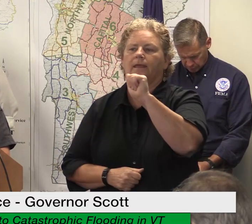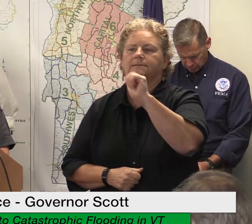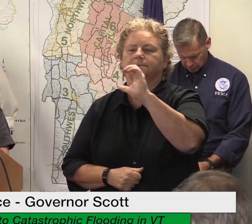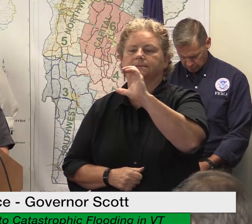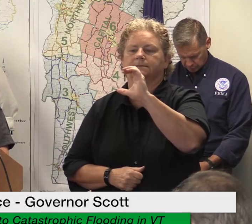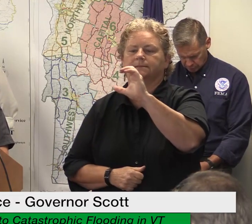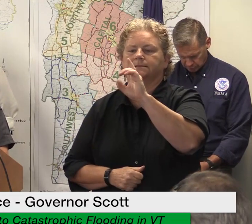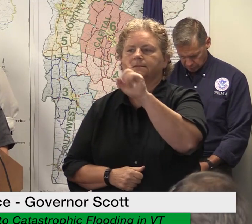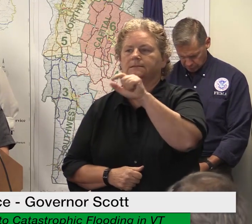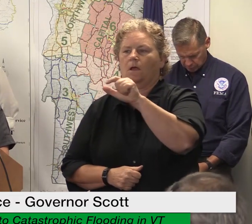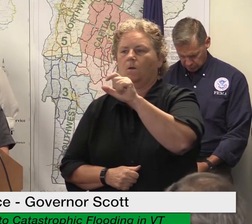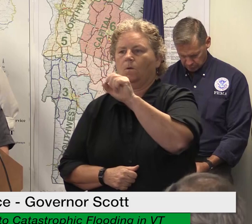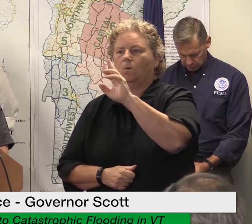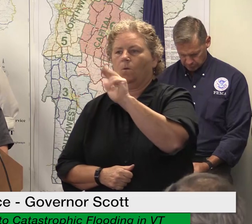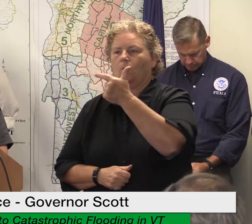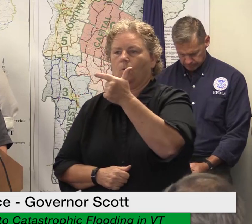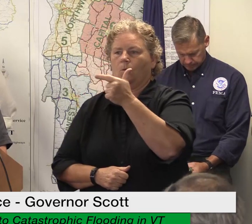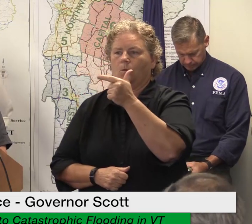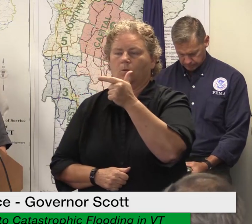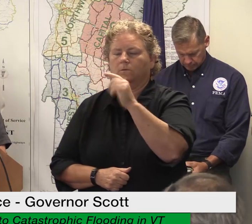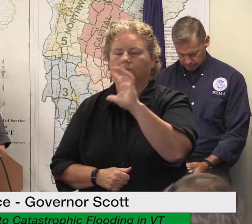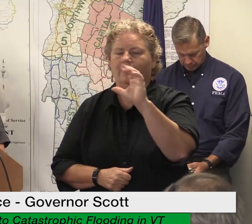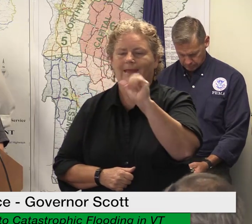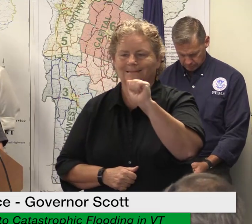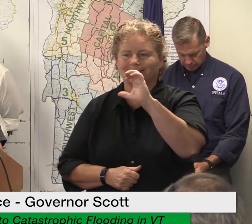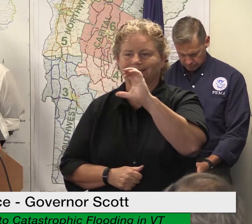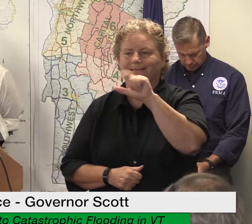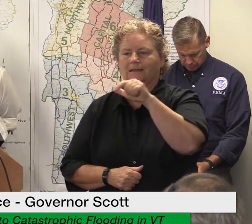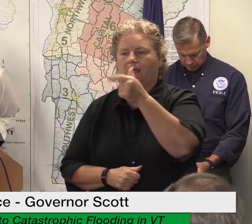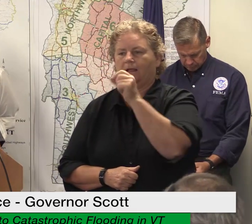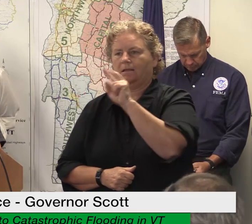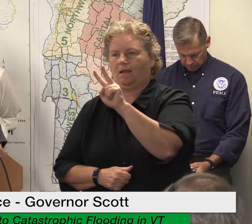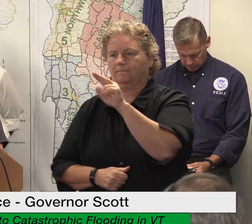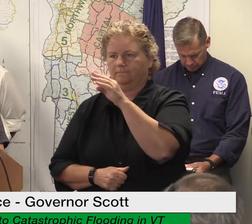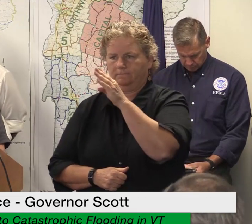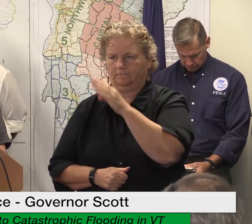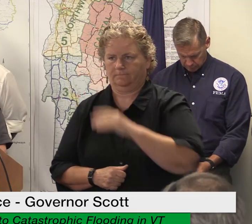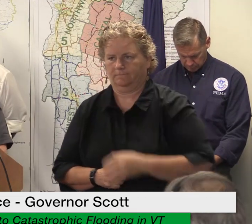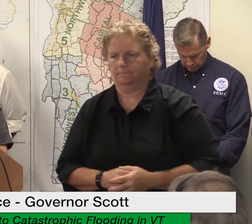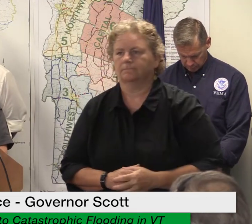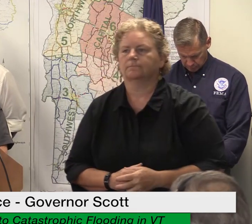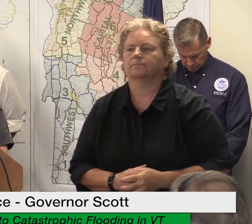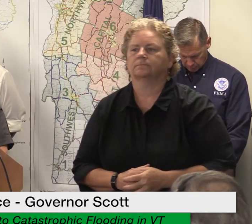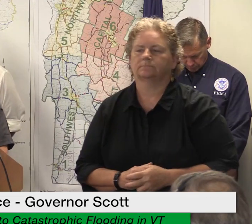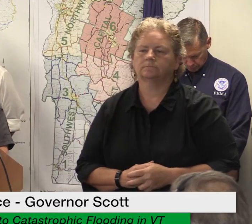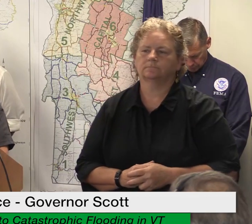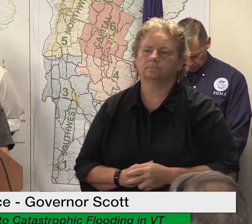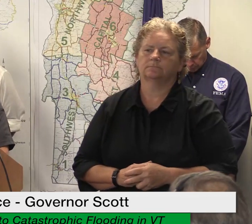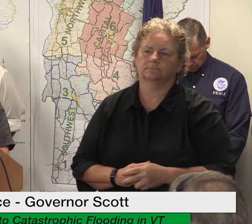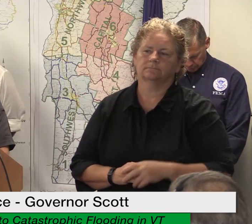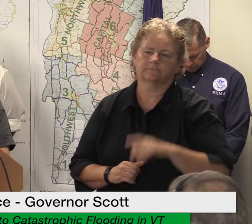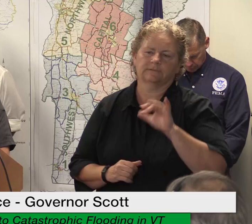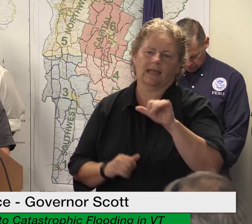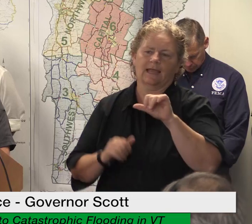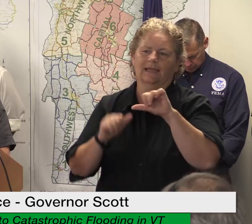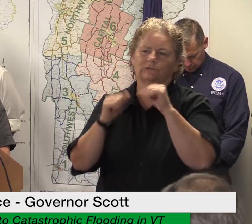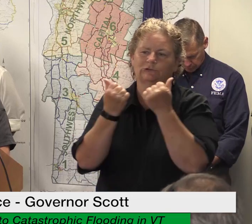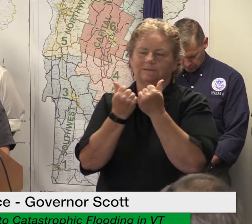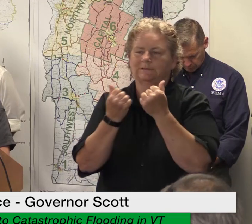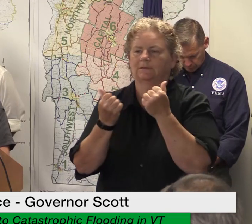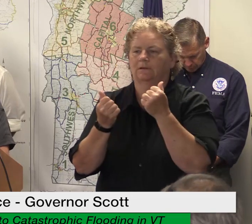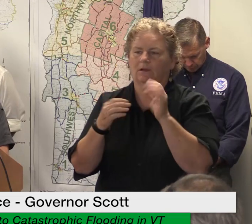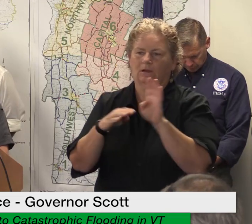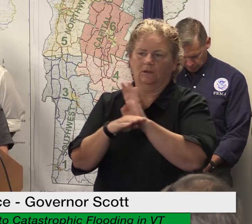if you have not reported your residential or business damage to 211 or if you are in need of help with cleanup